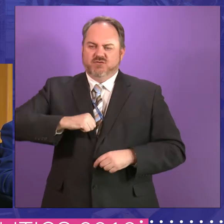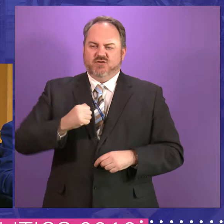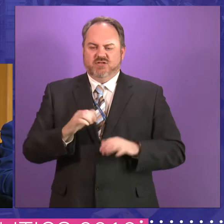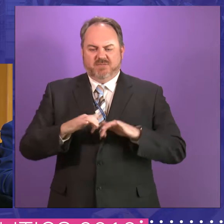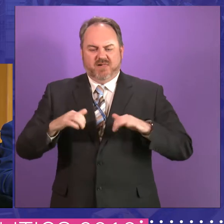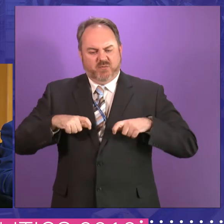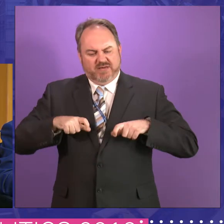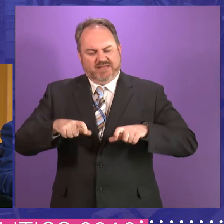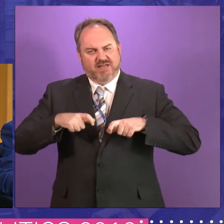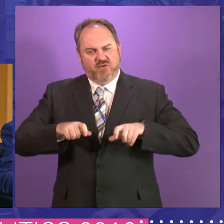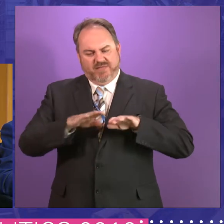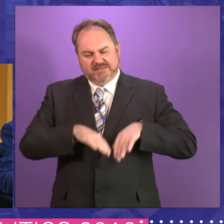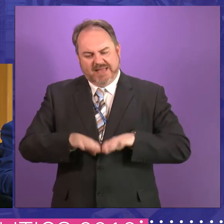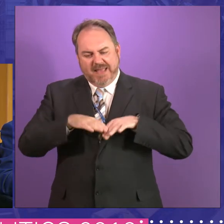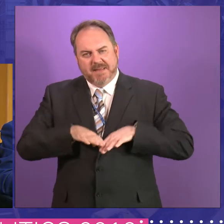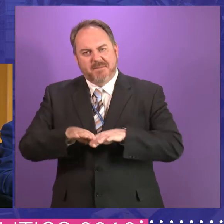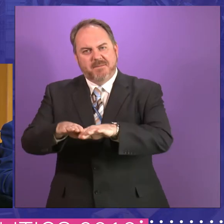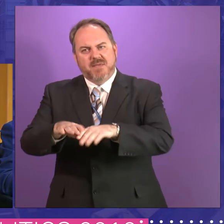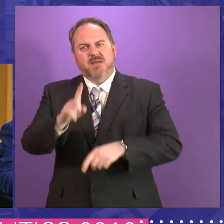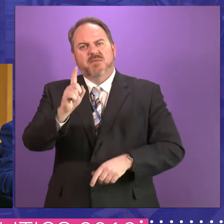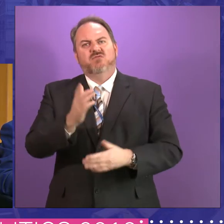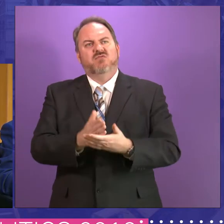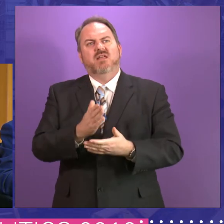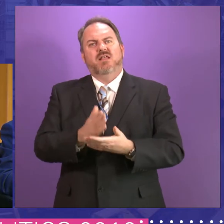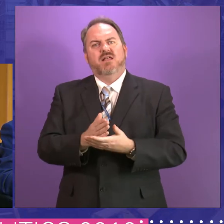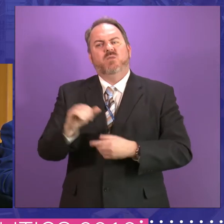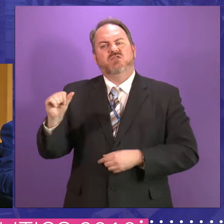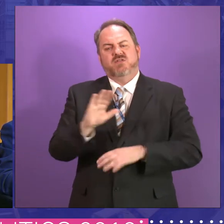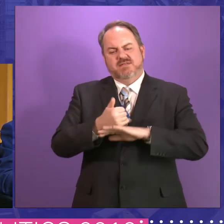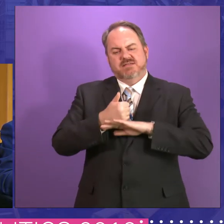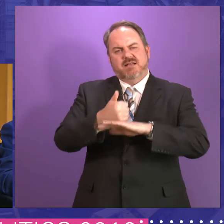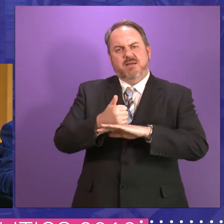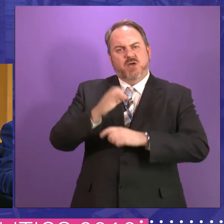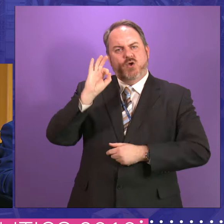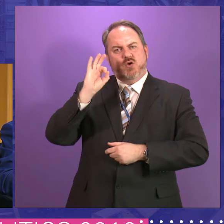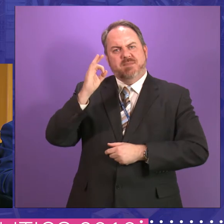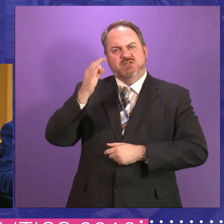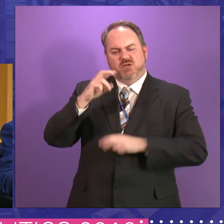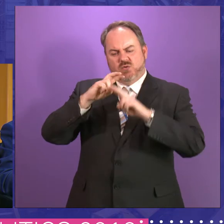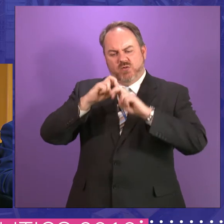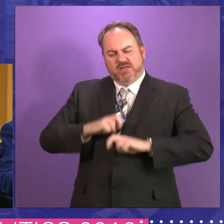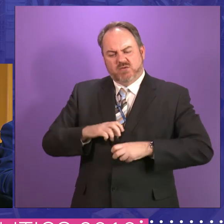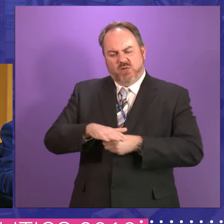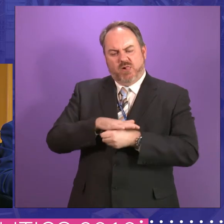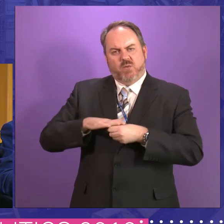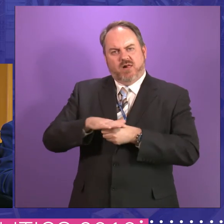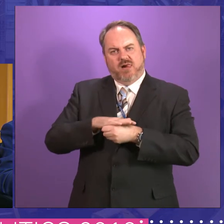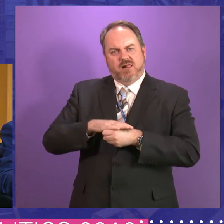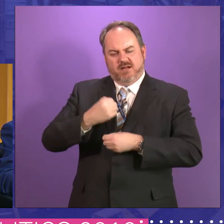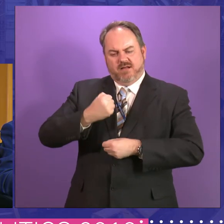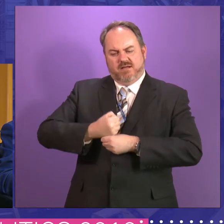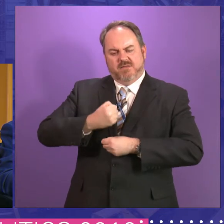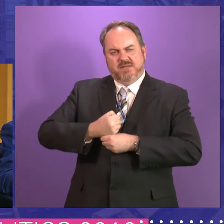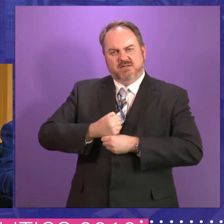the same. Uh, there should have been, um, some sort of commission to look into local government reform. And I think that is